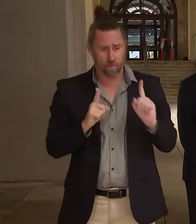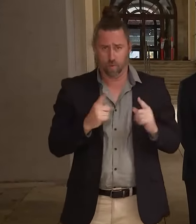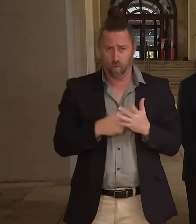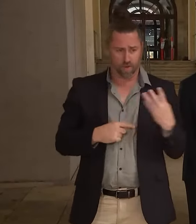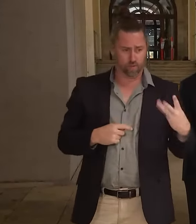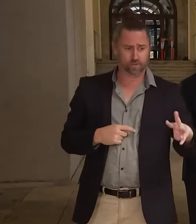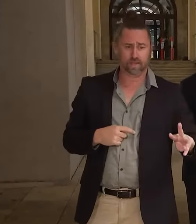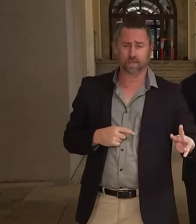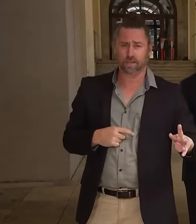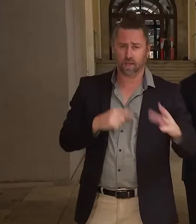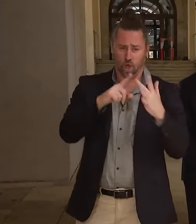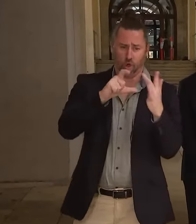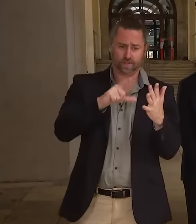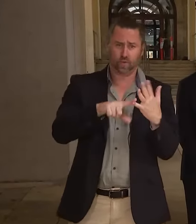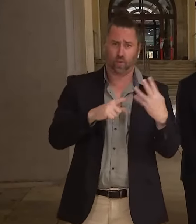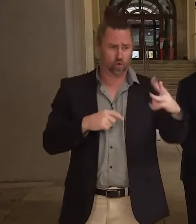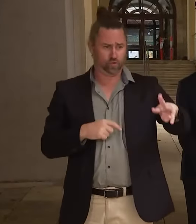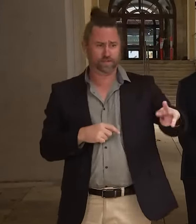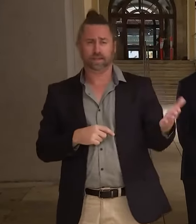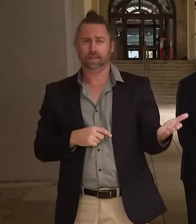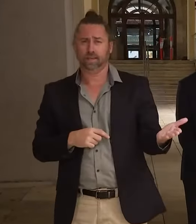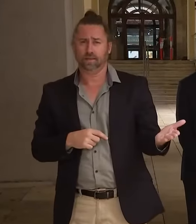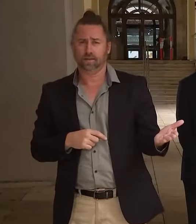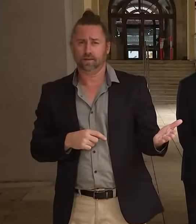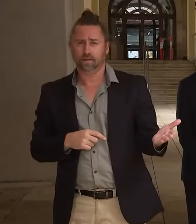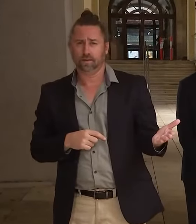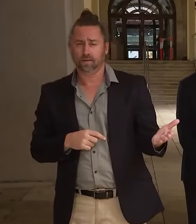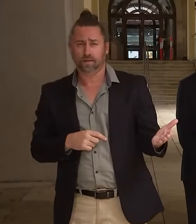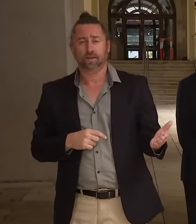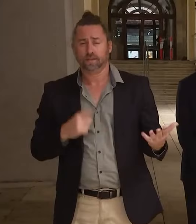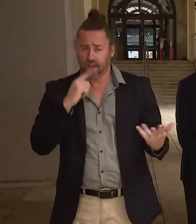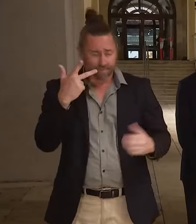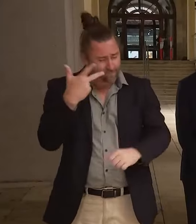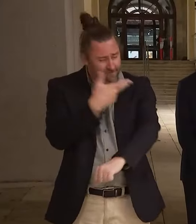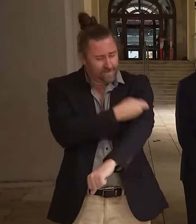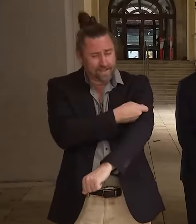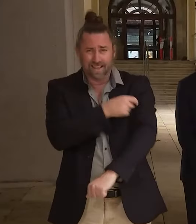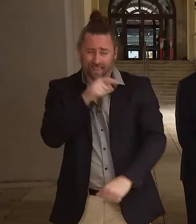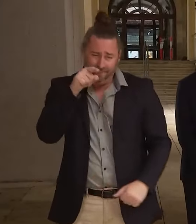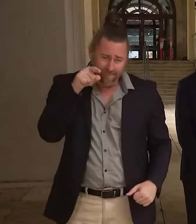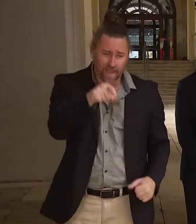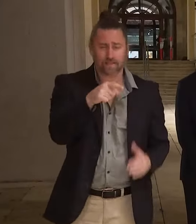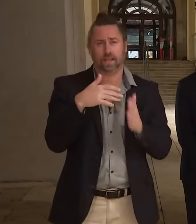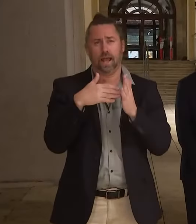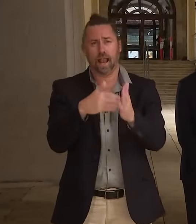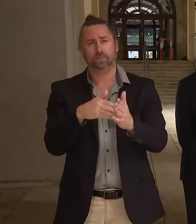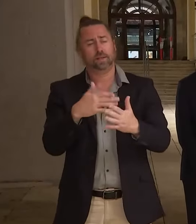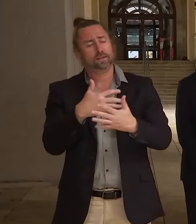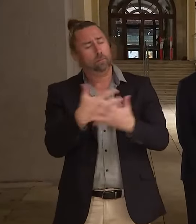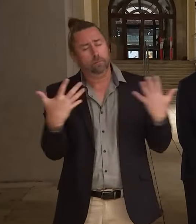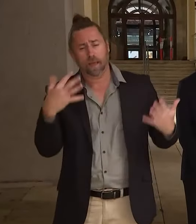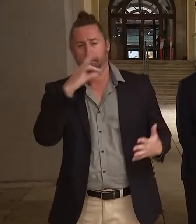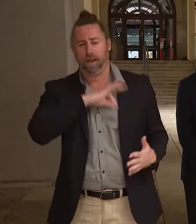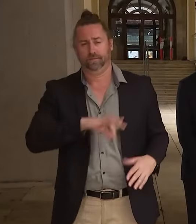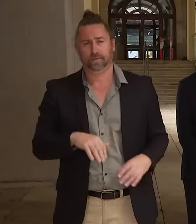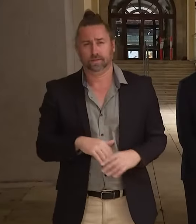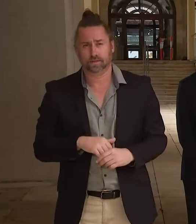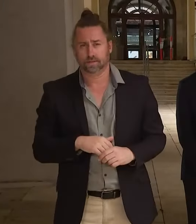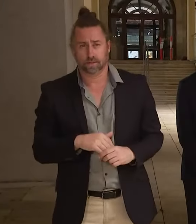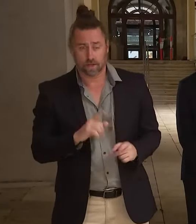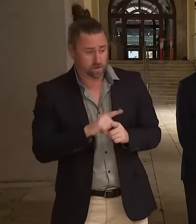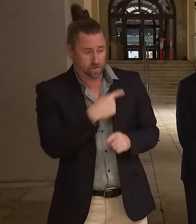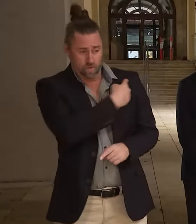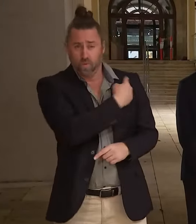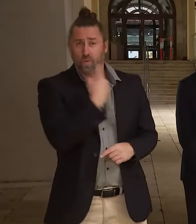because that is showing the rate of vaccination and the benefits vaccination have. And I echo what the chief health